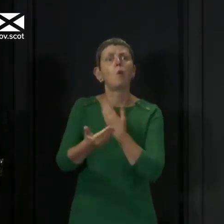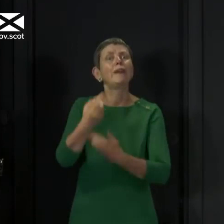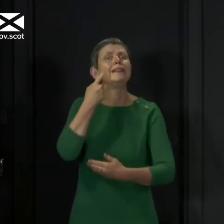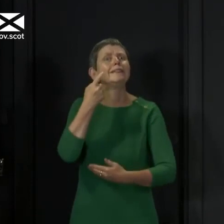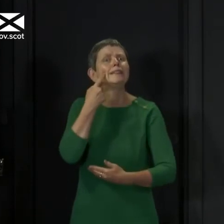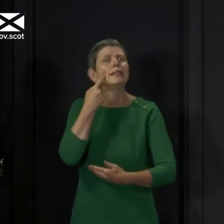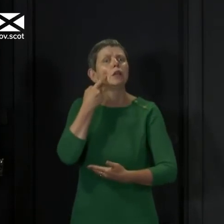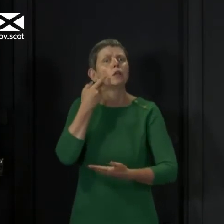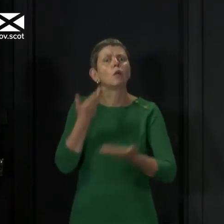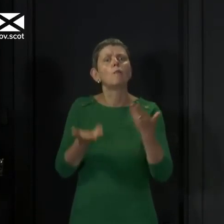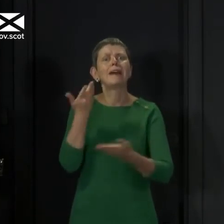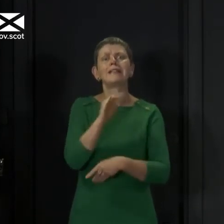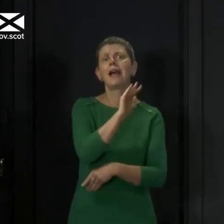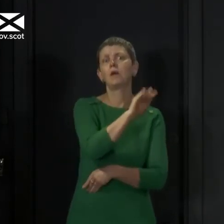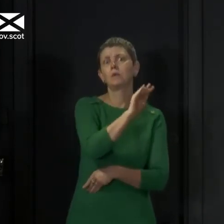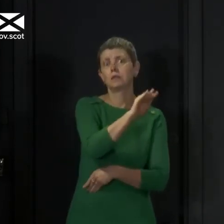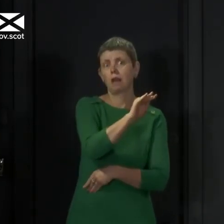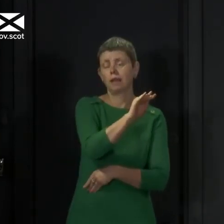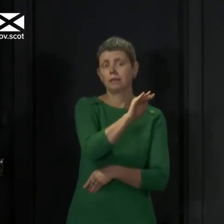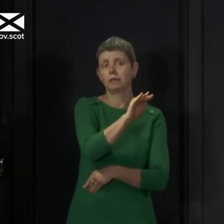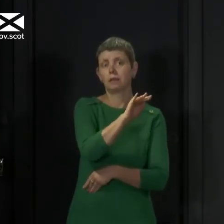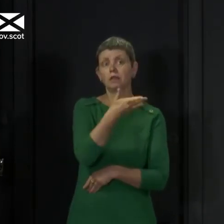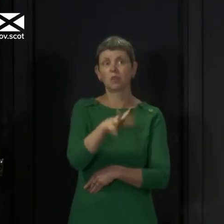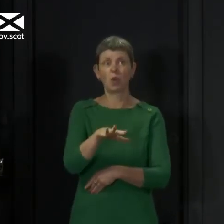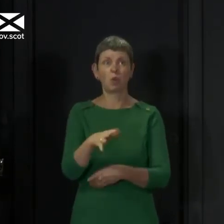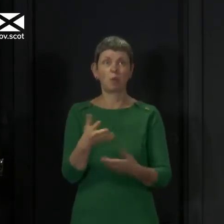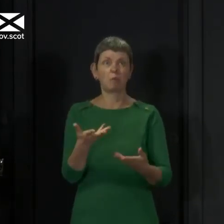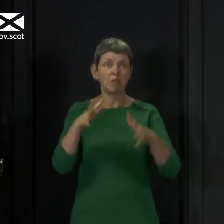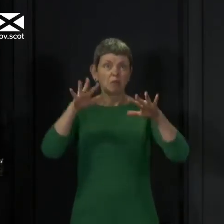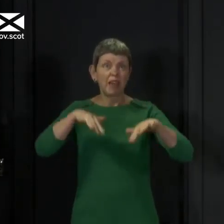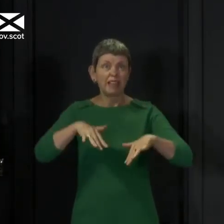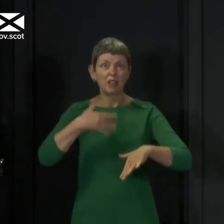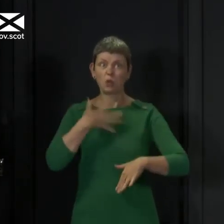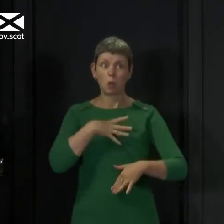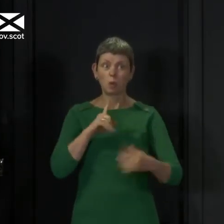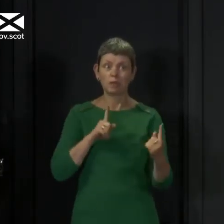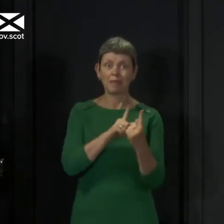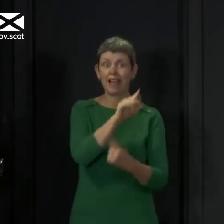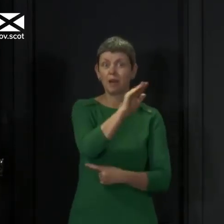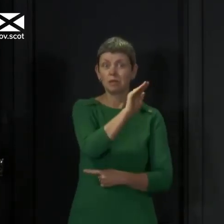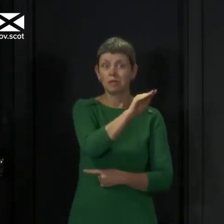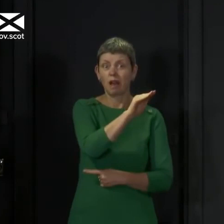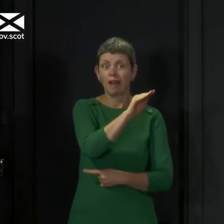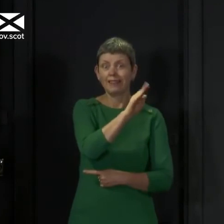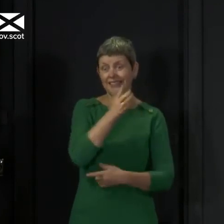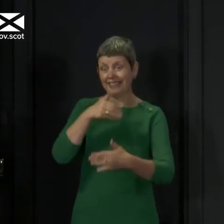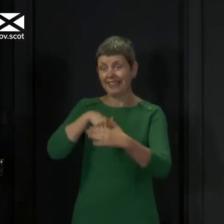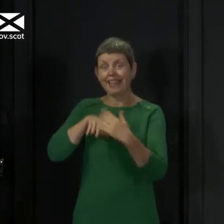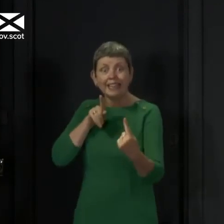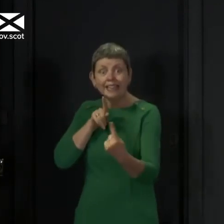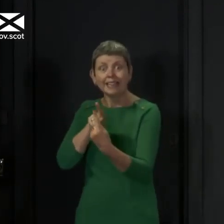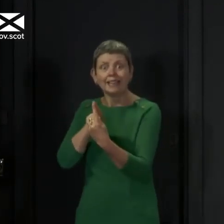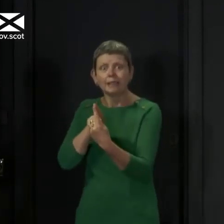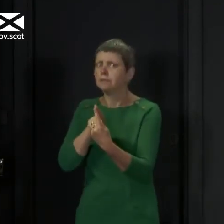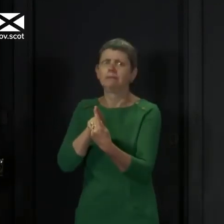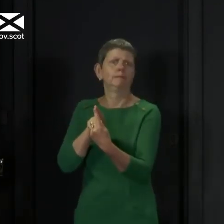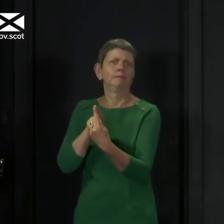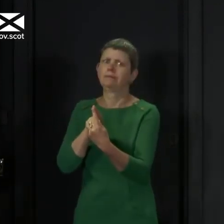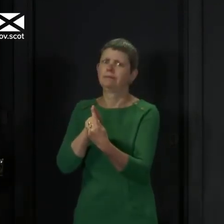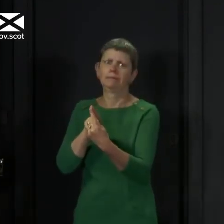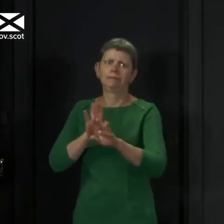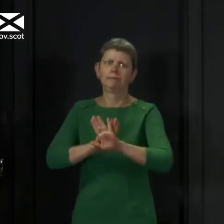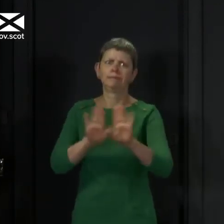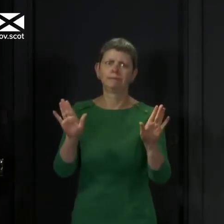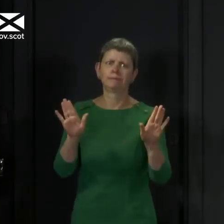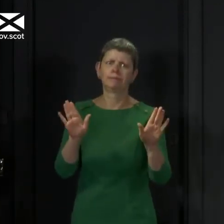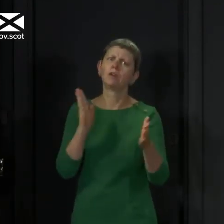meet outdoors, in all likelihood, the rain, please do not meet up with people from other households at all. And I cannot